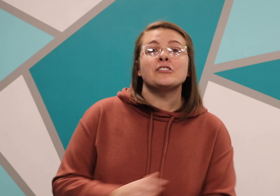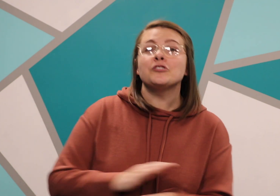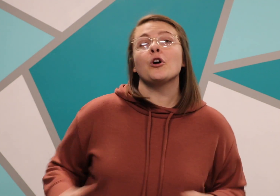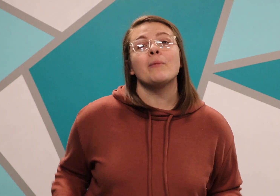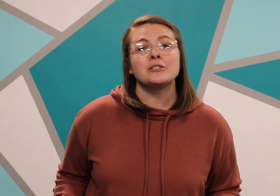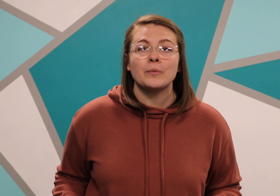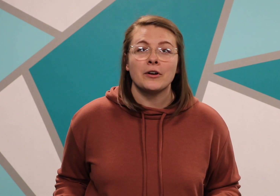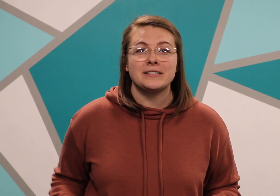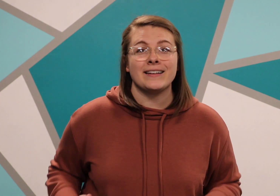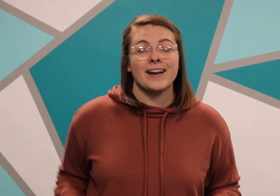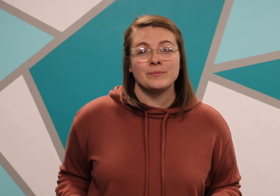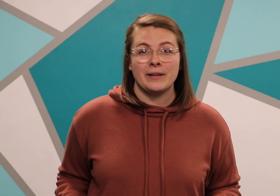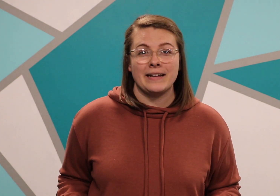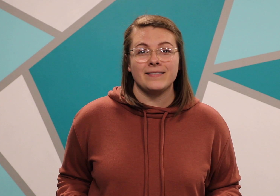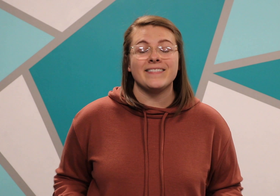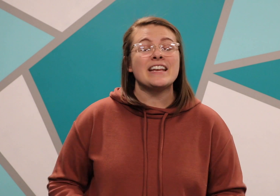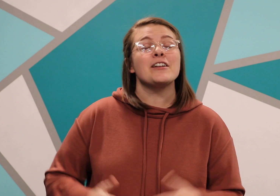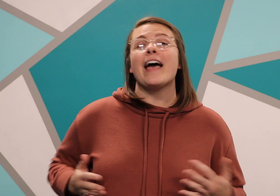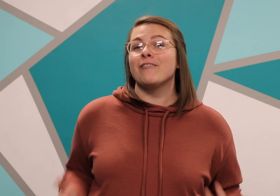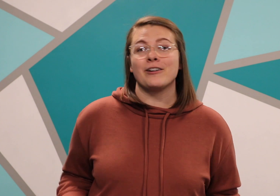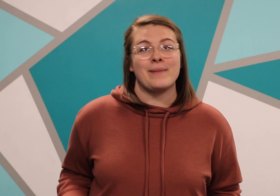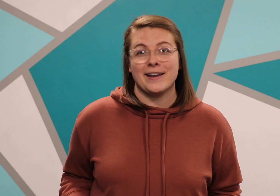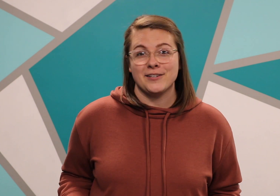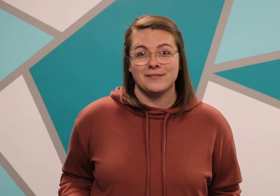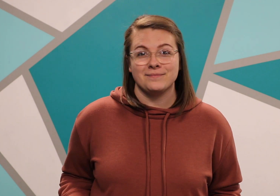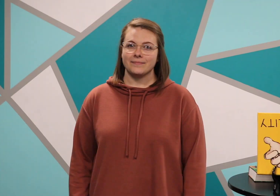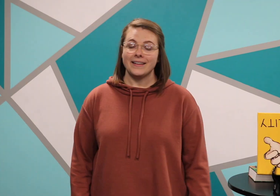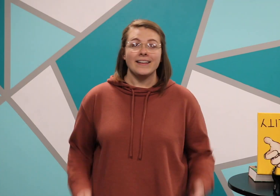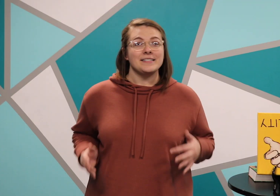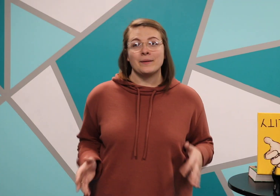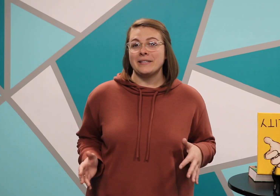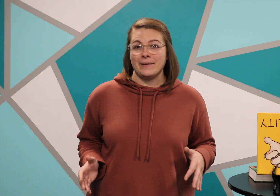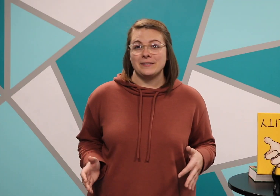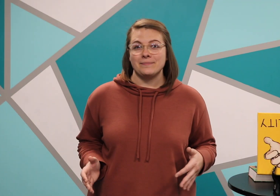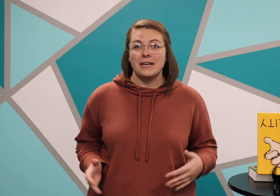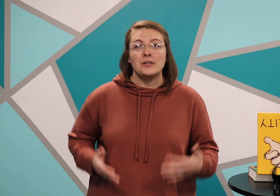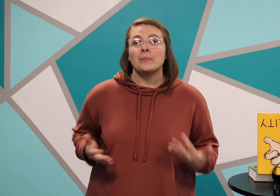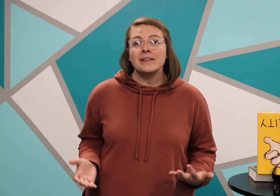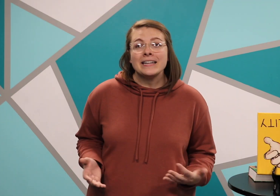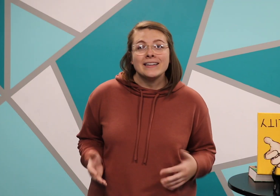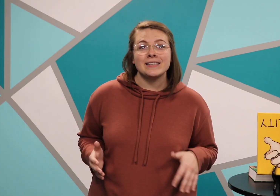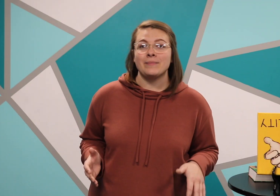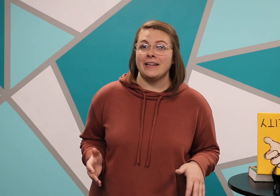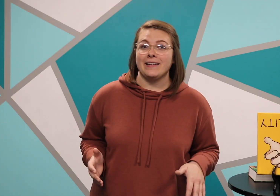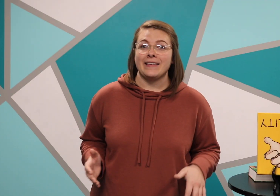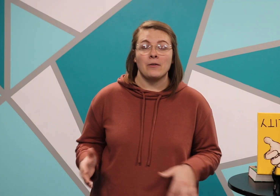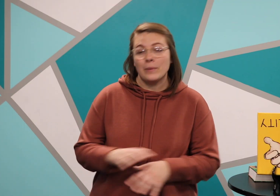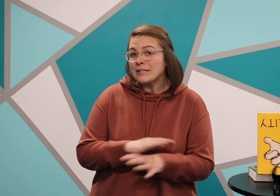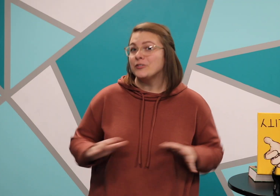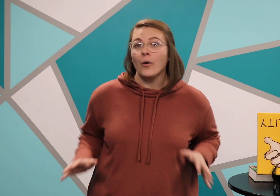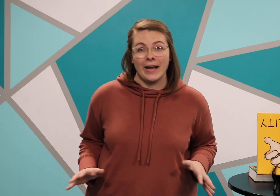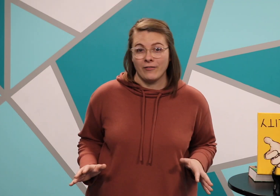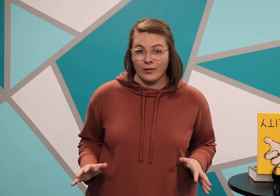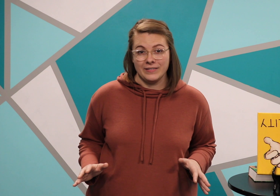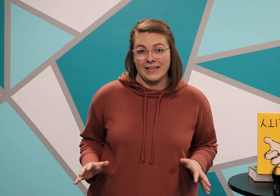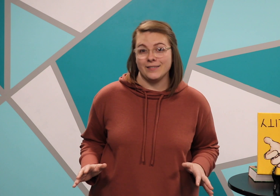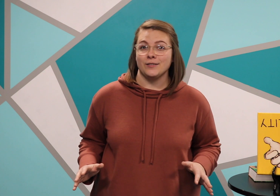is so much more to God's plan that they could ever imagine sometimes humility is admitting that we don't have all of the answers